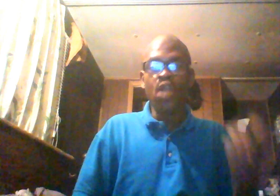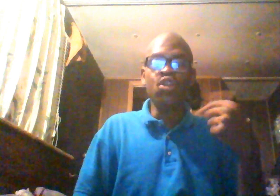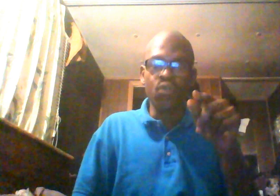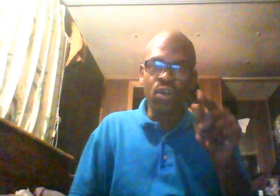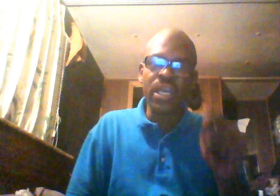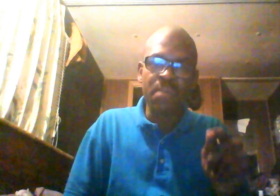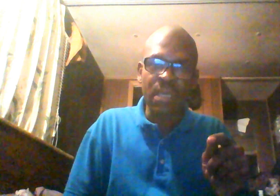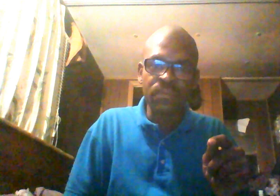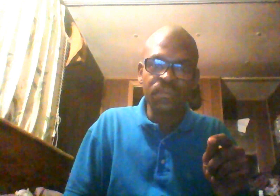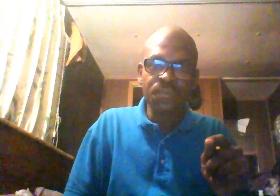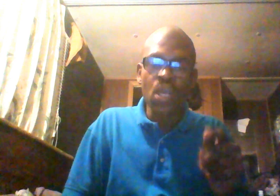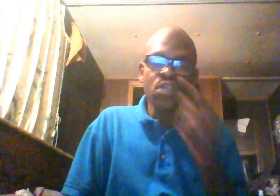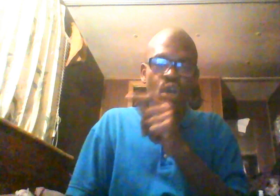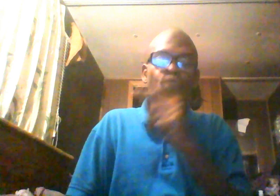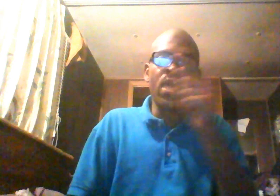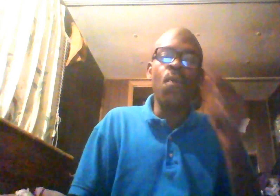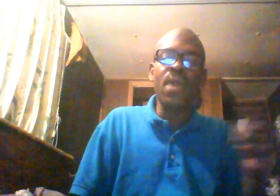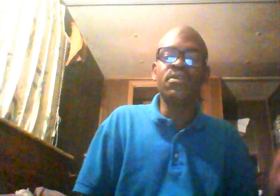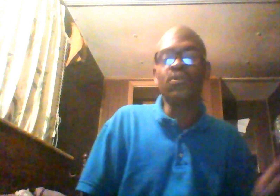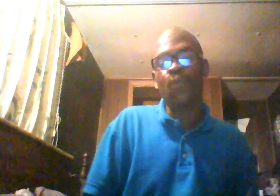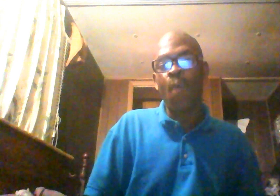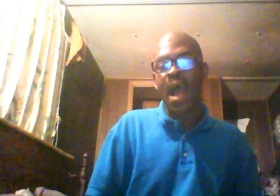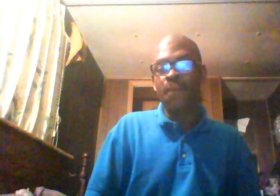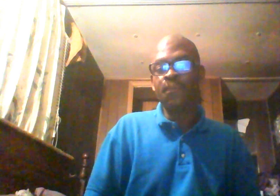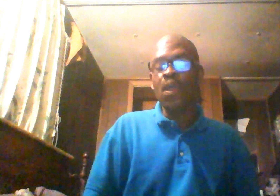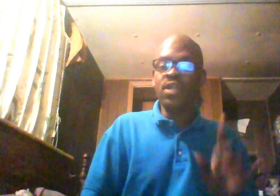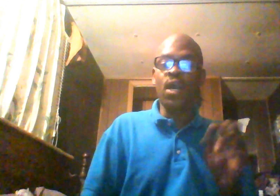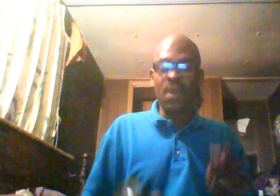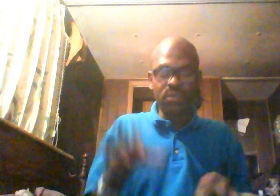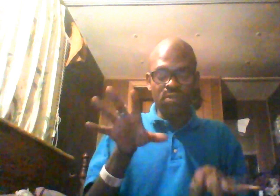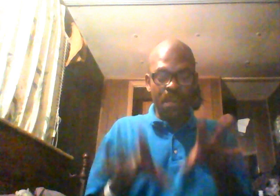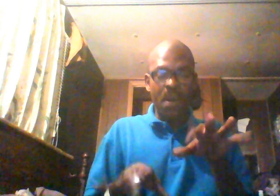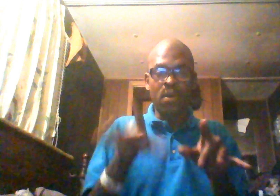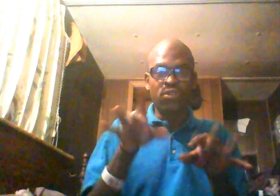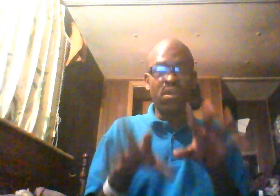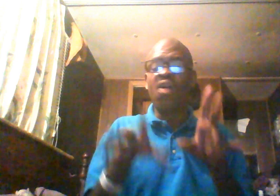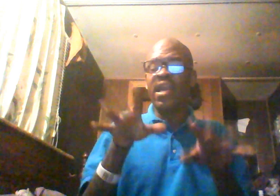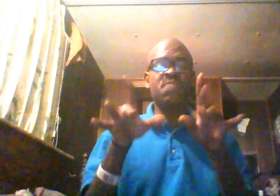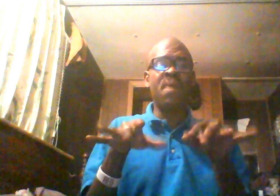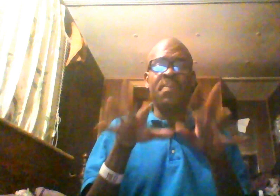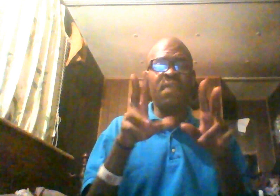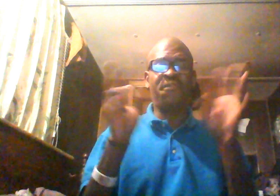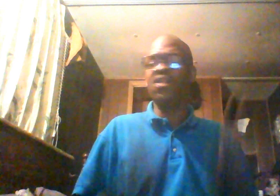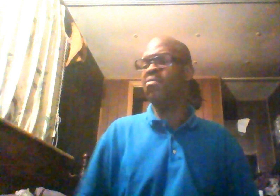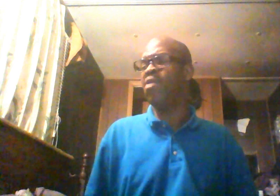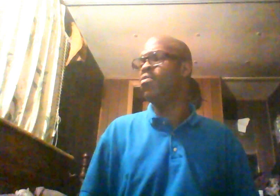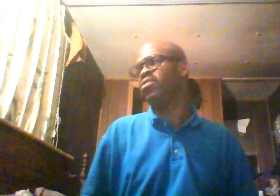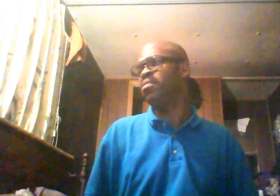Know your enemy. So they're to play with you for a while. They're going to play with you like a puppet on a string. Okay, this puppet ain't fun no more. I want something